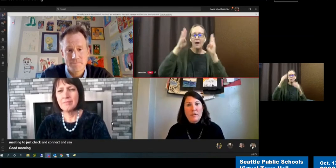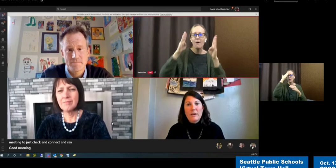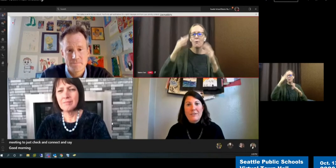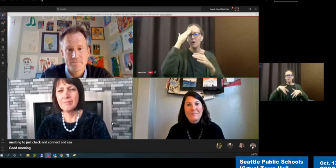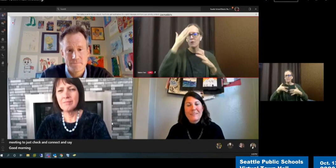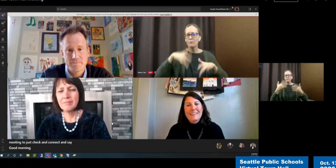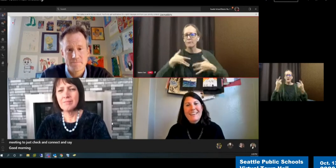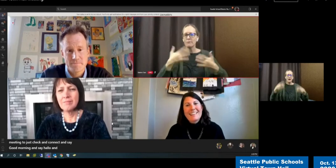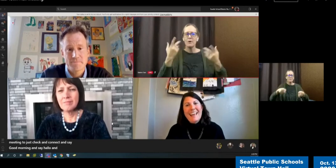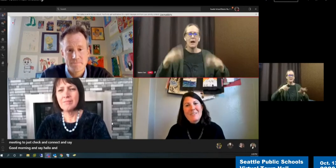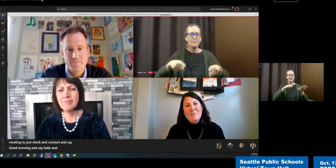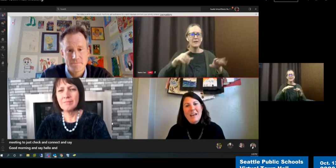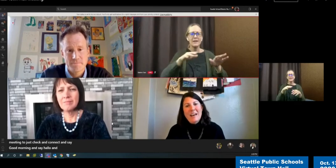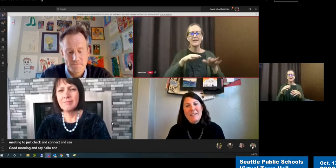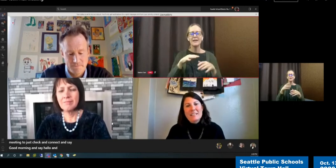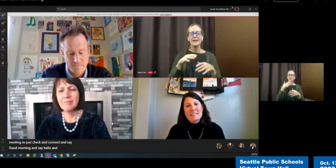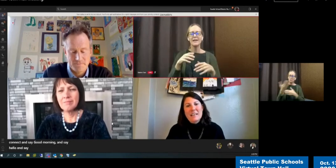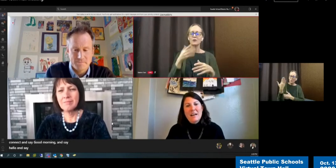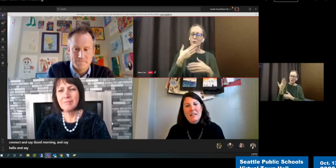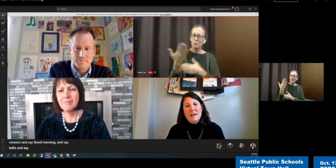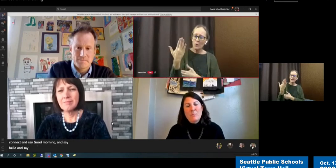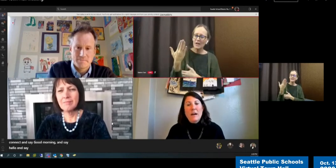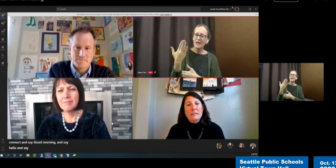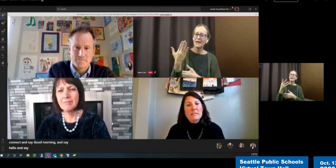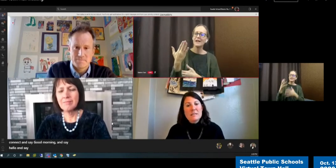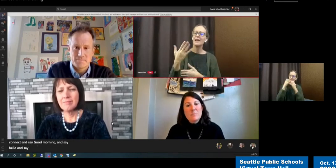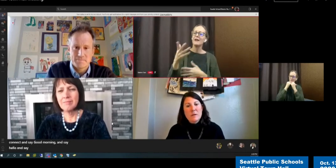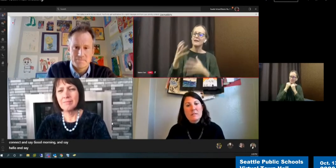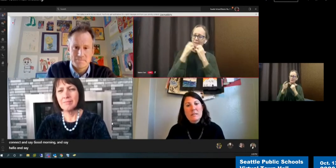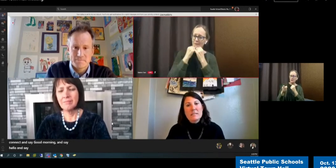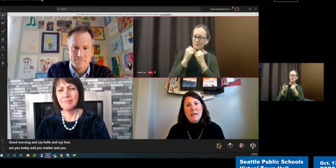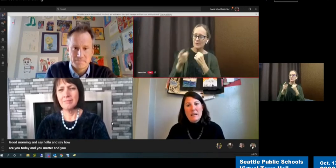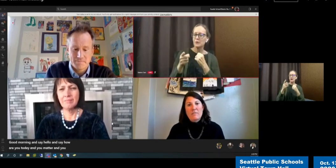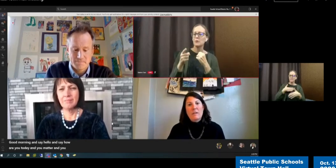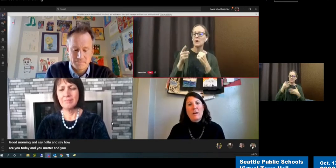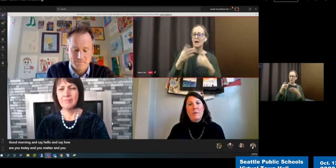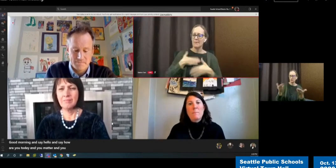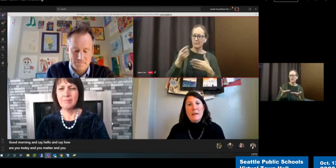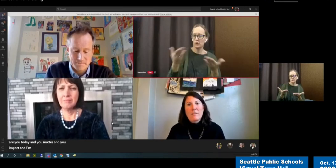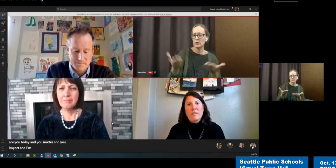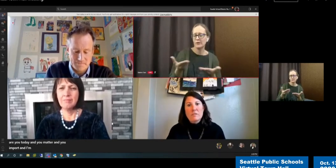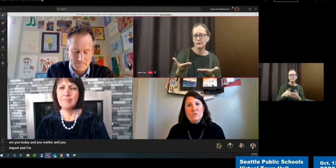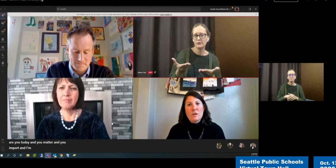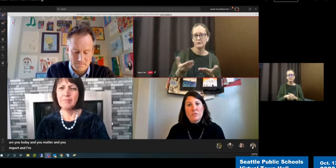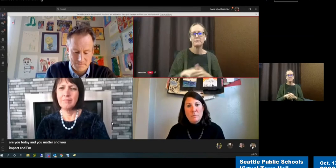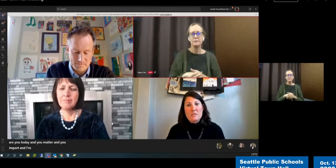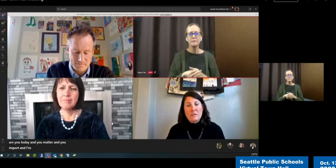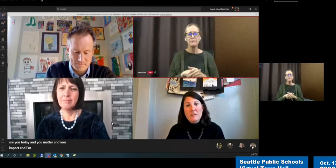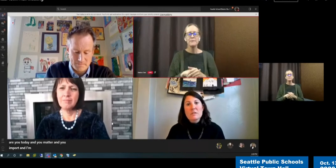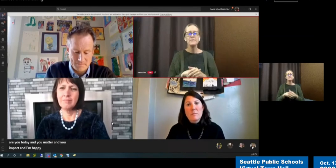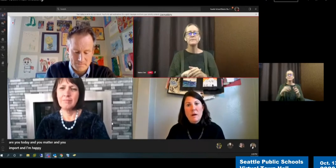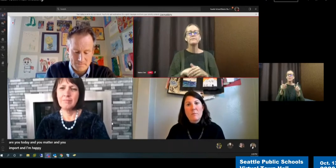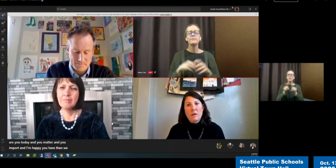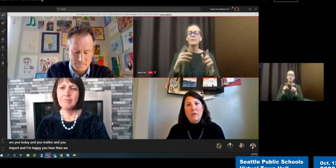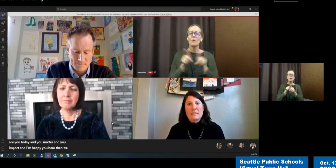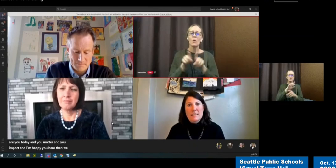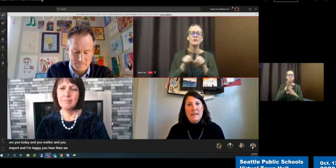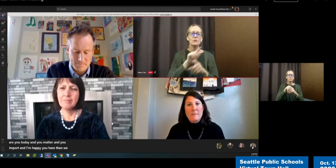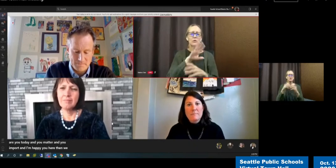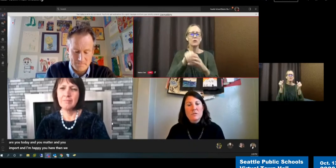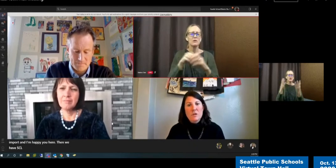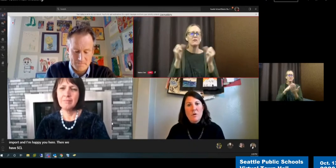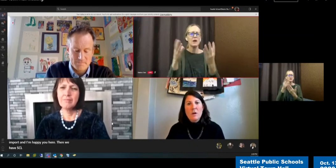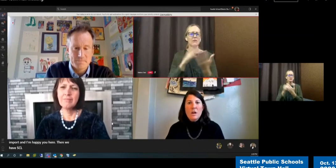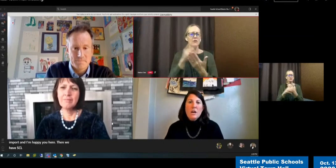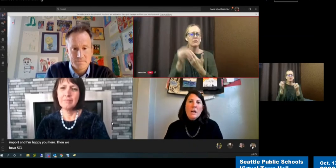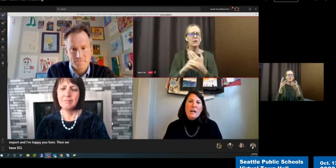happy you're here. Then we have SEL, um, practices built inside of, uh, many of our instructional materials, um, across the day.